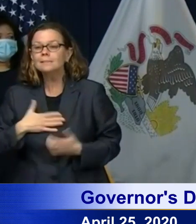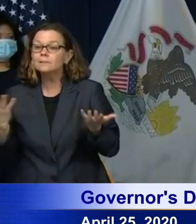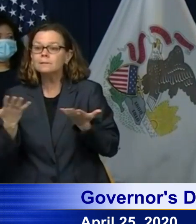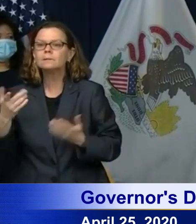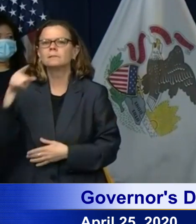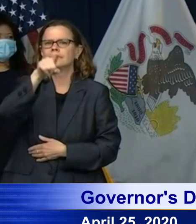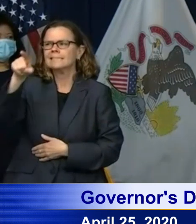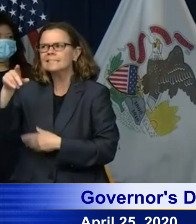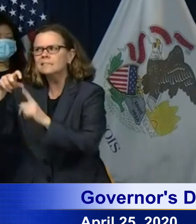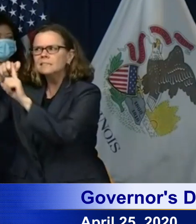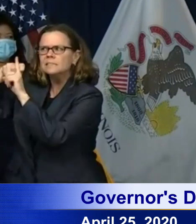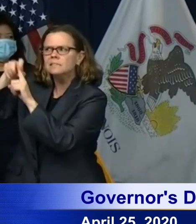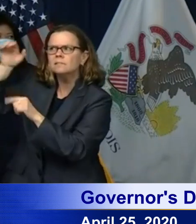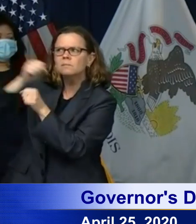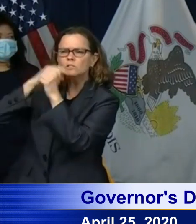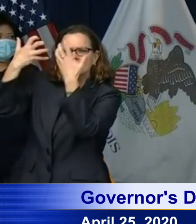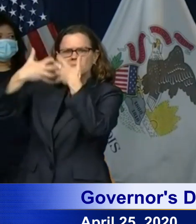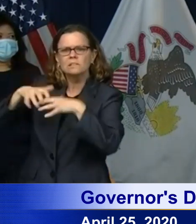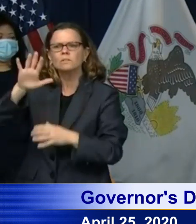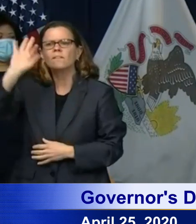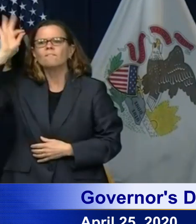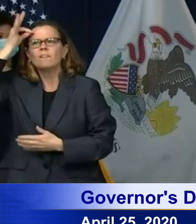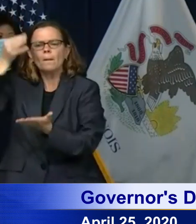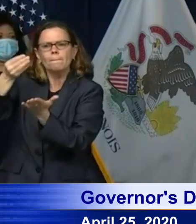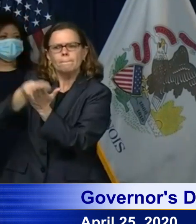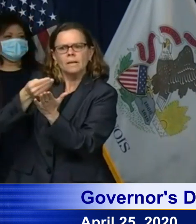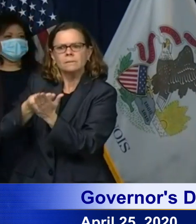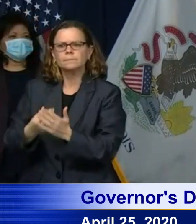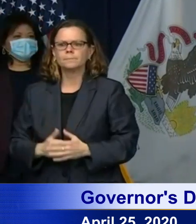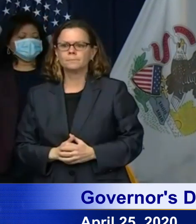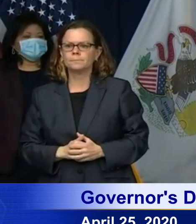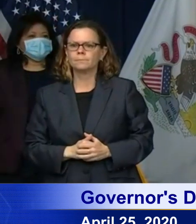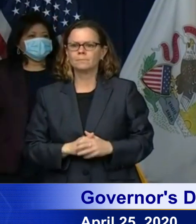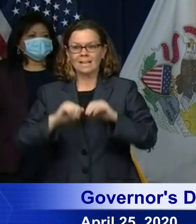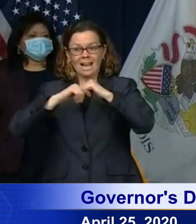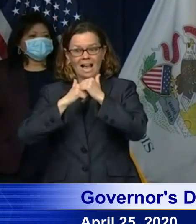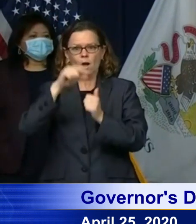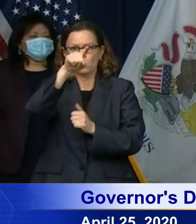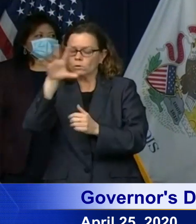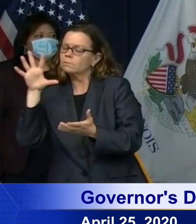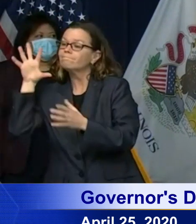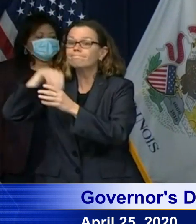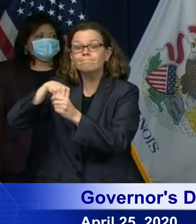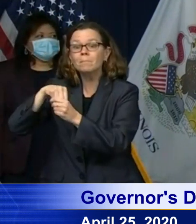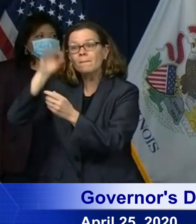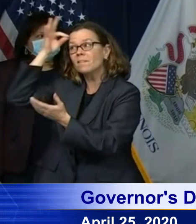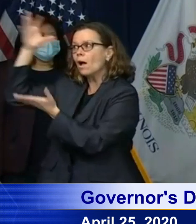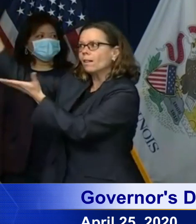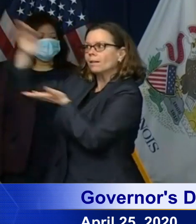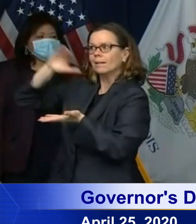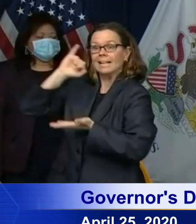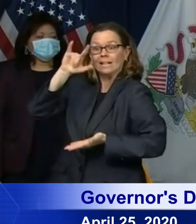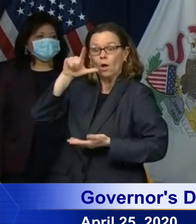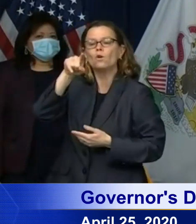fully represented please go online now to fill out your census form at